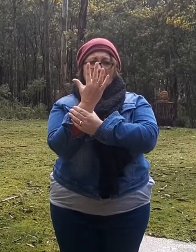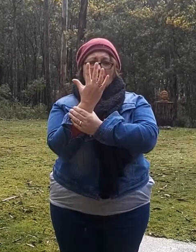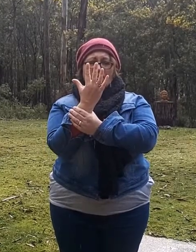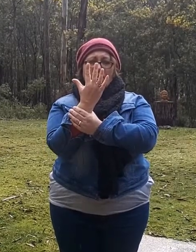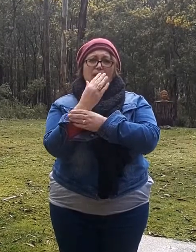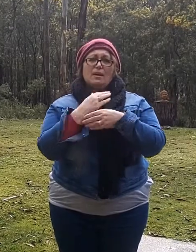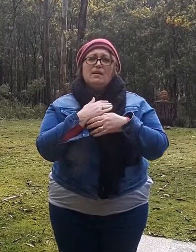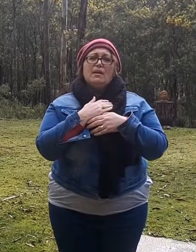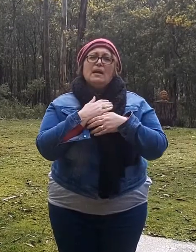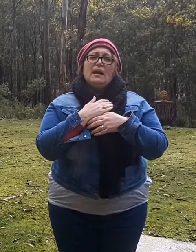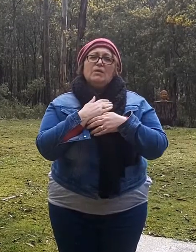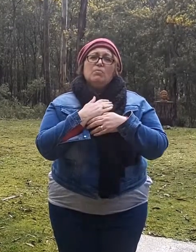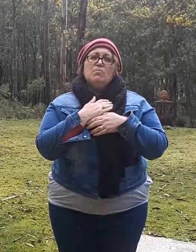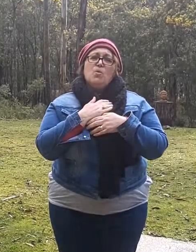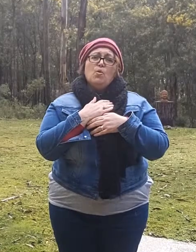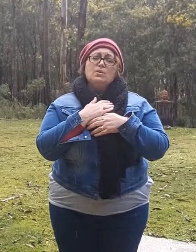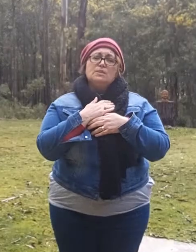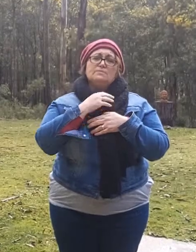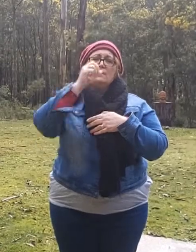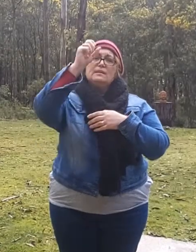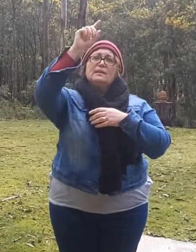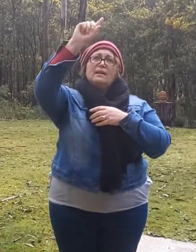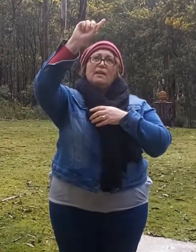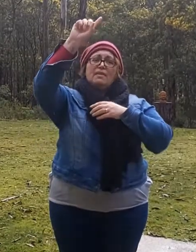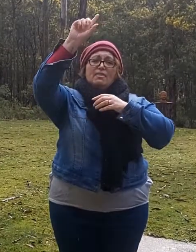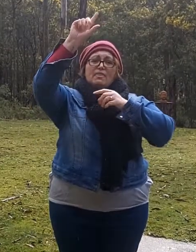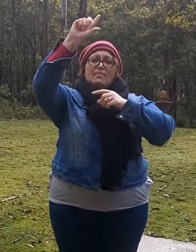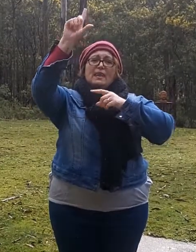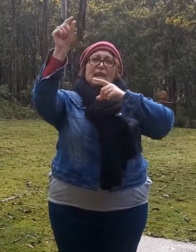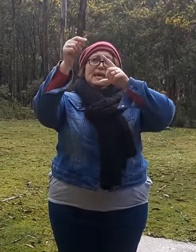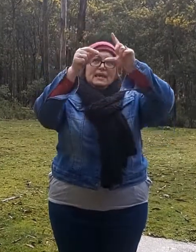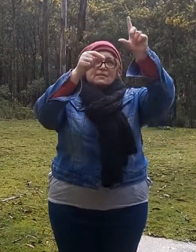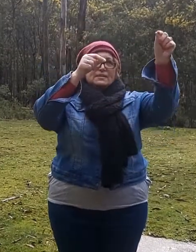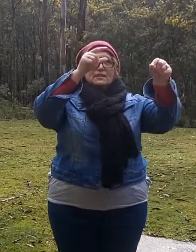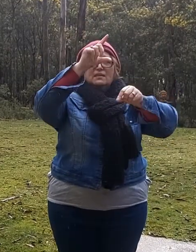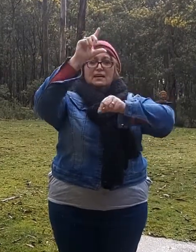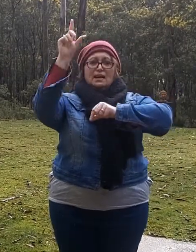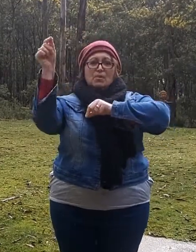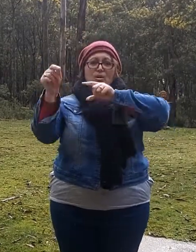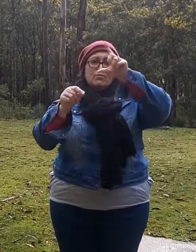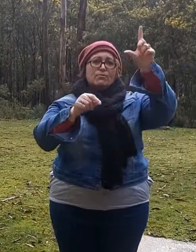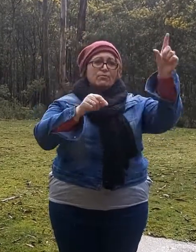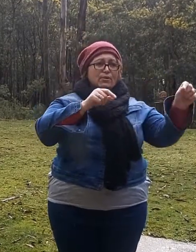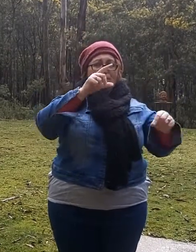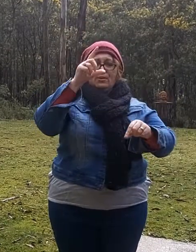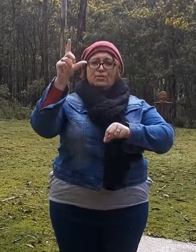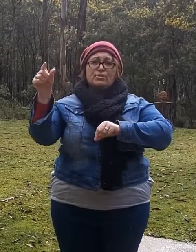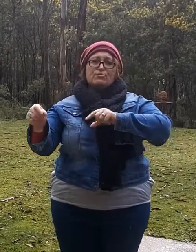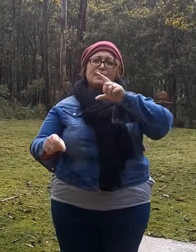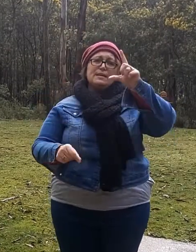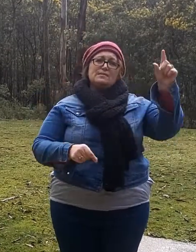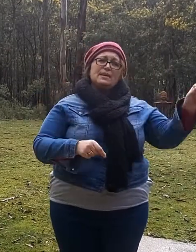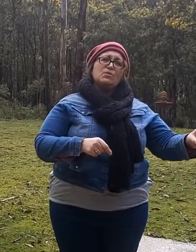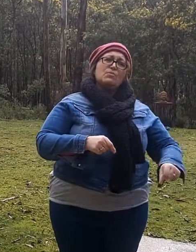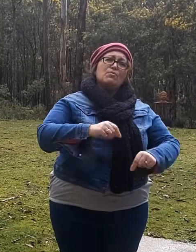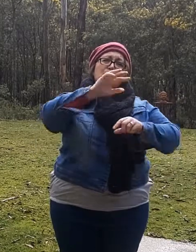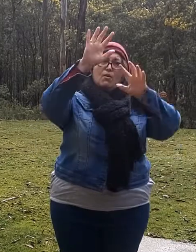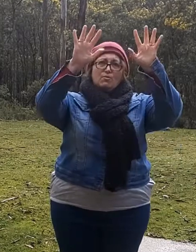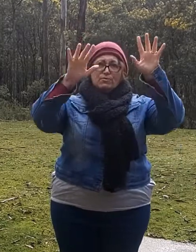and in autumn the leaves come off the trees they all fall off the